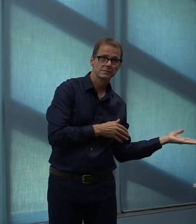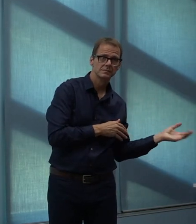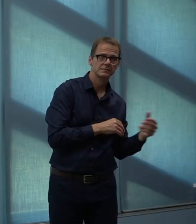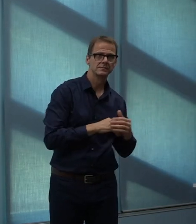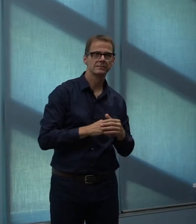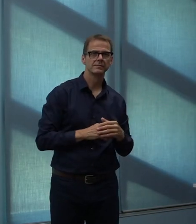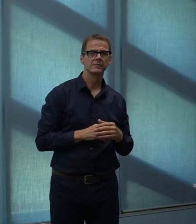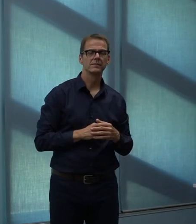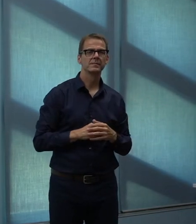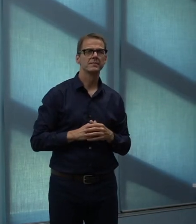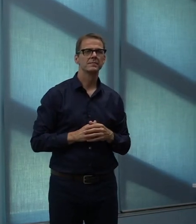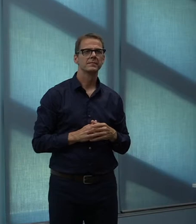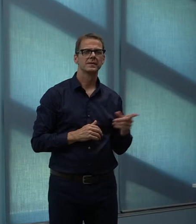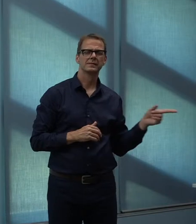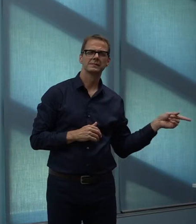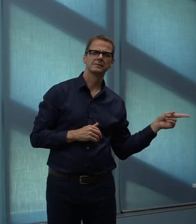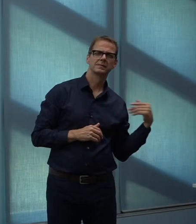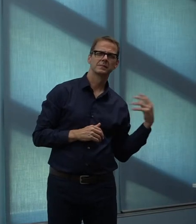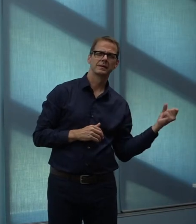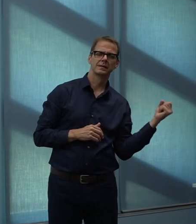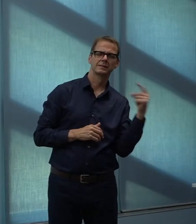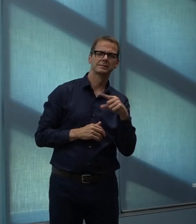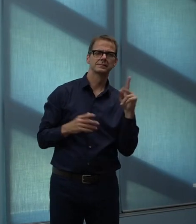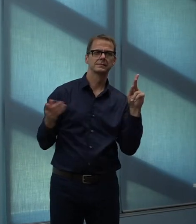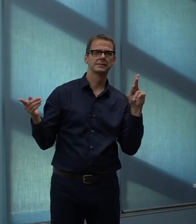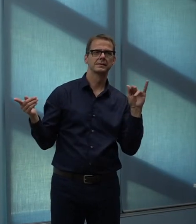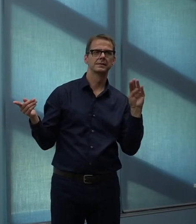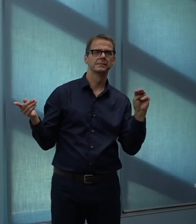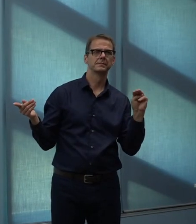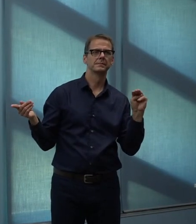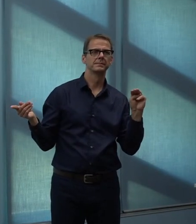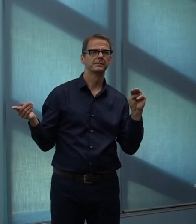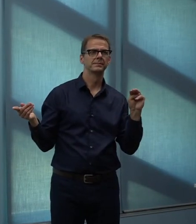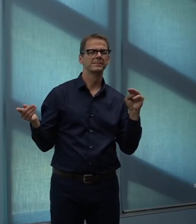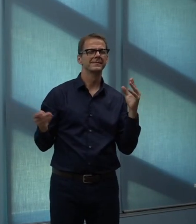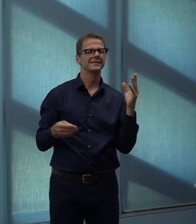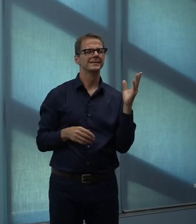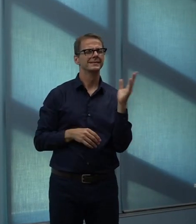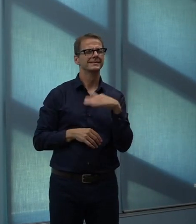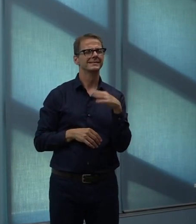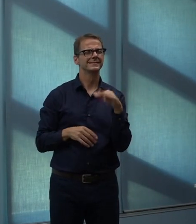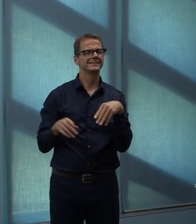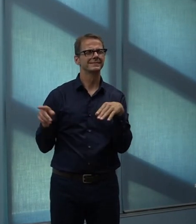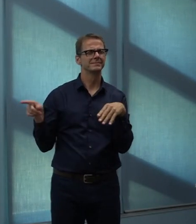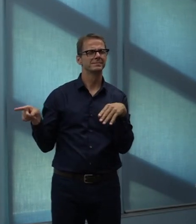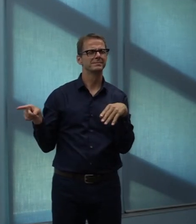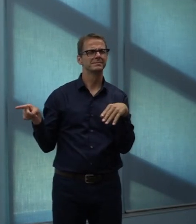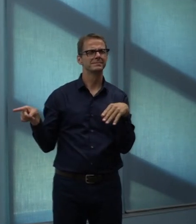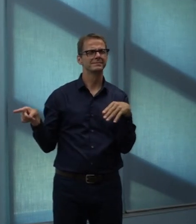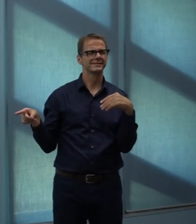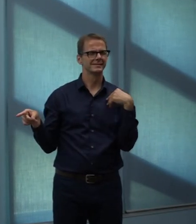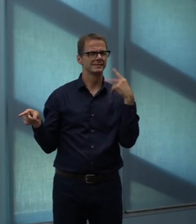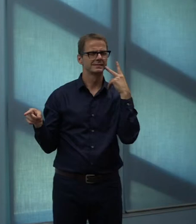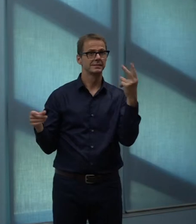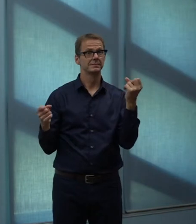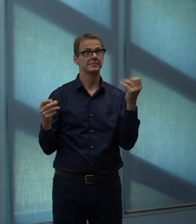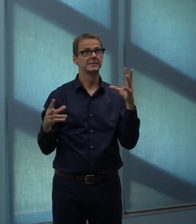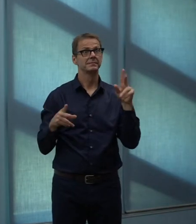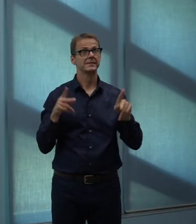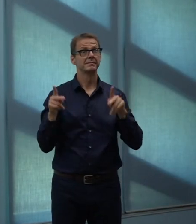you know, we've seen already situations where there have been overflow parking and people parking in residential areas, like in Ritchie, for example.